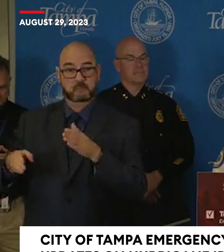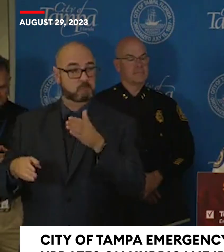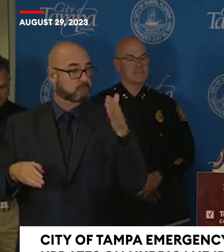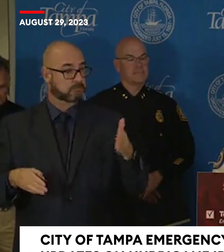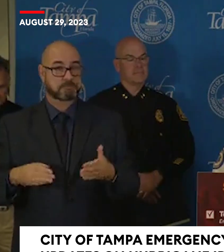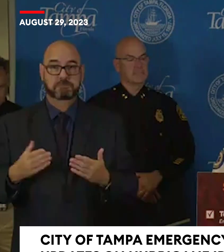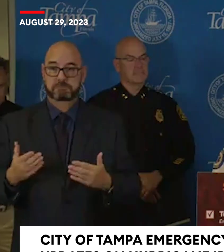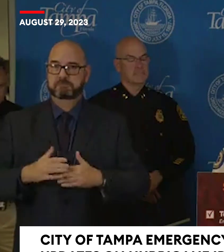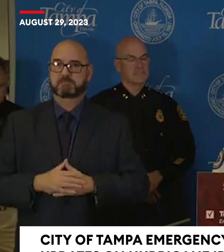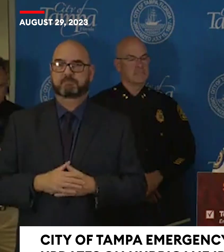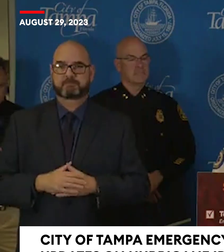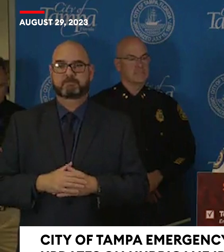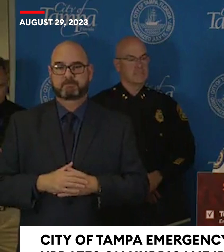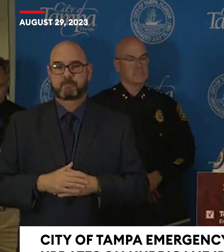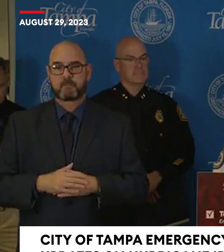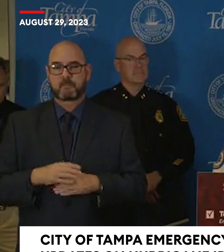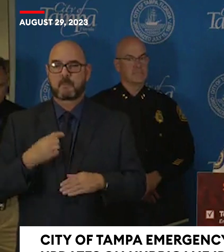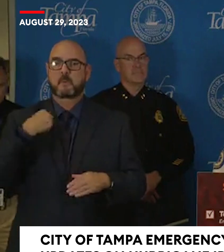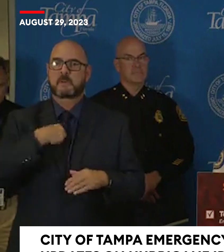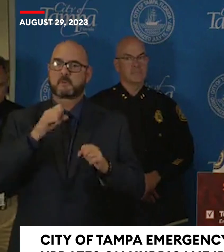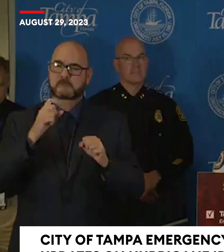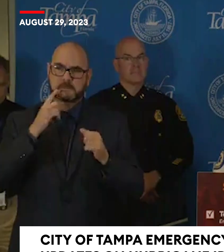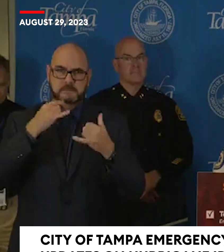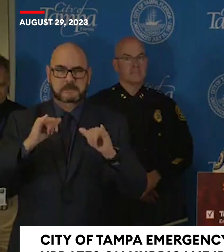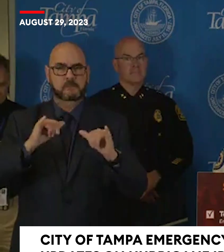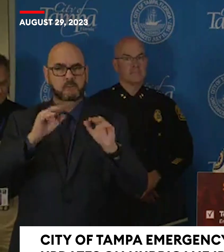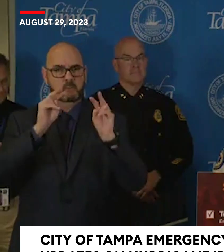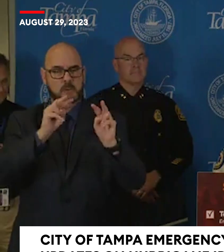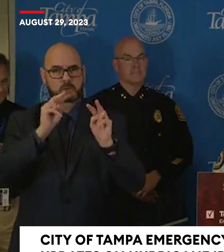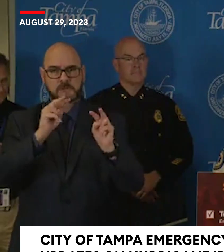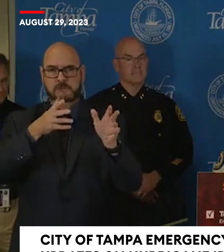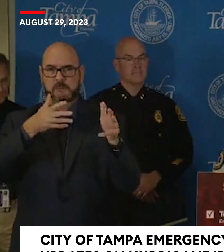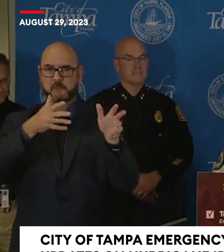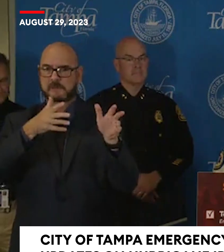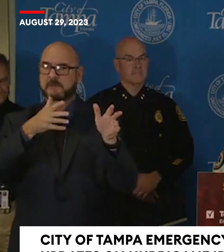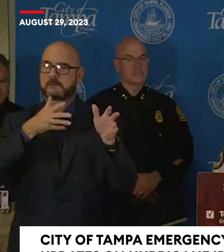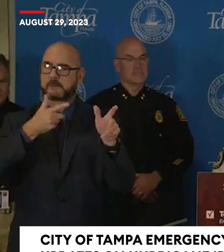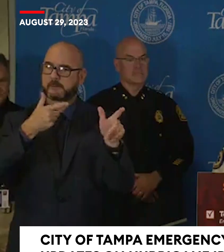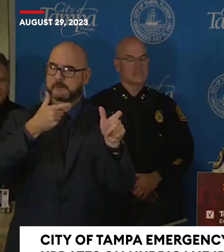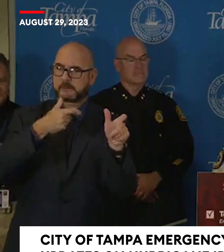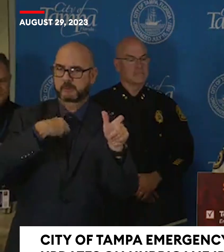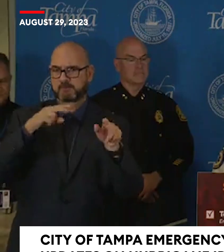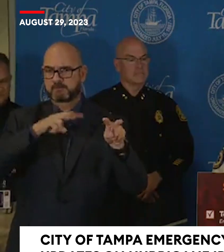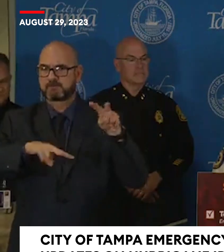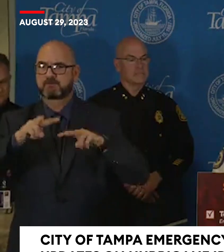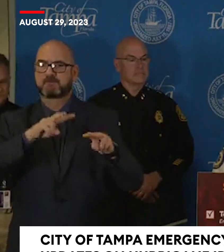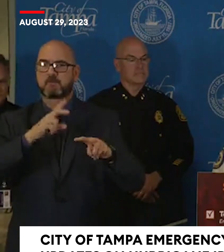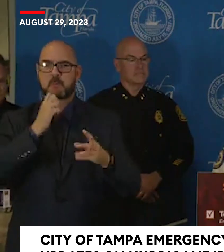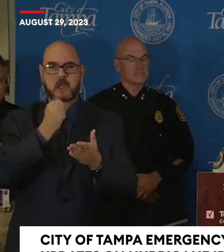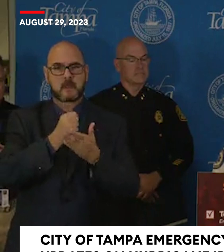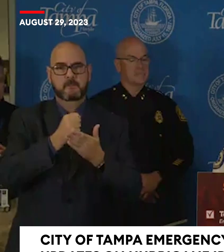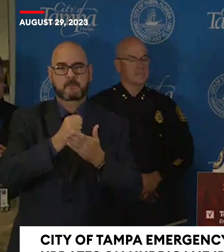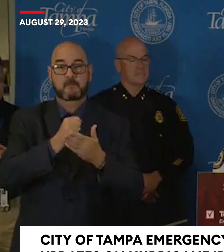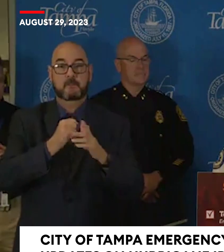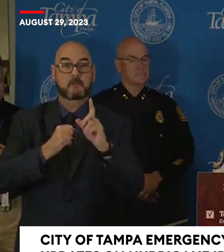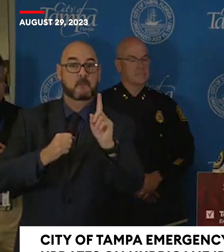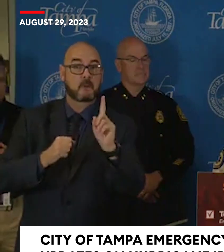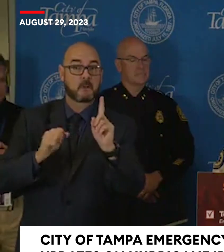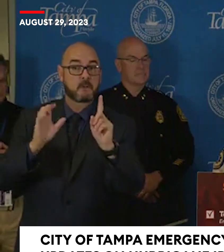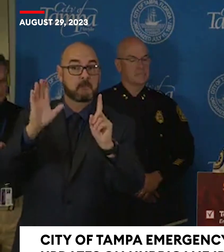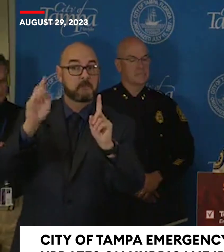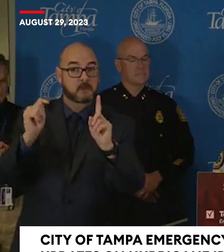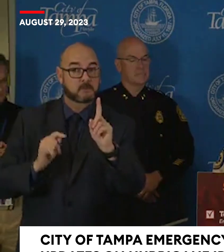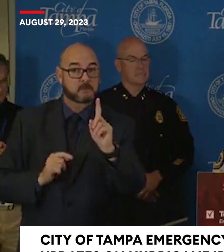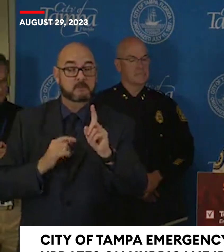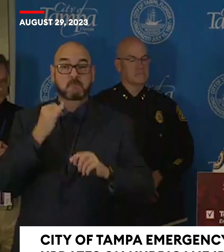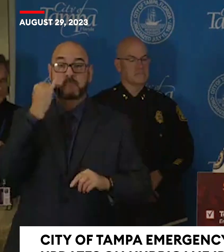monitor wind speeds in regards to responding to calls. We are out there to assist the community. But just remember, when the winds get a certain